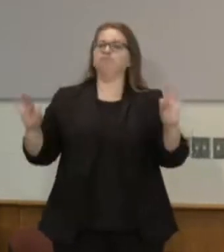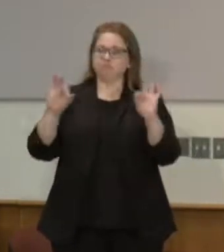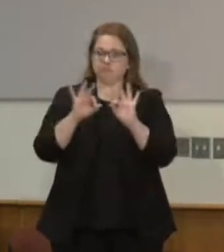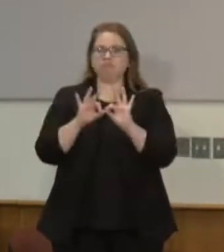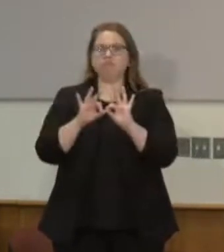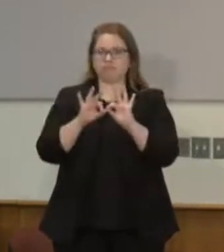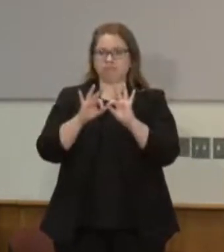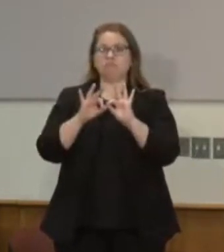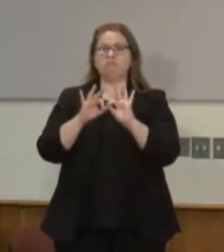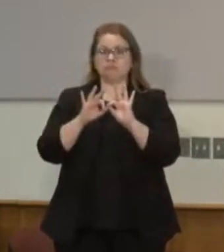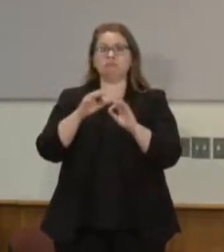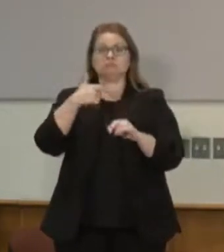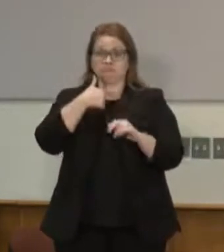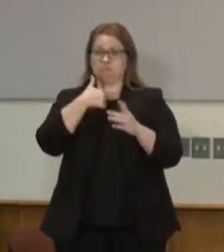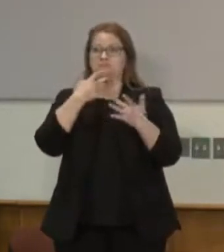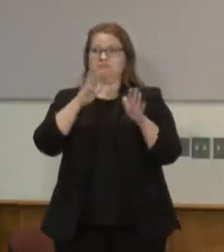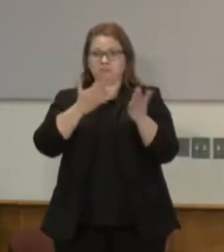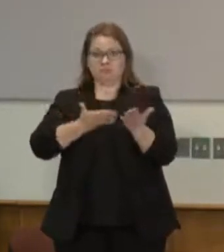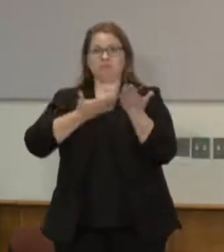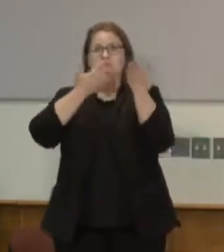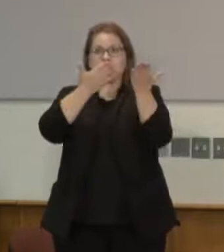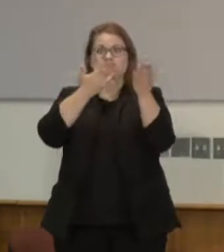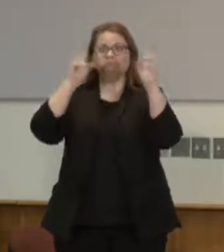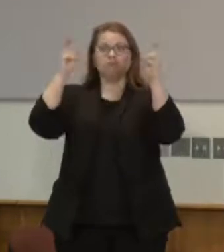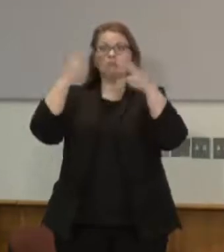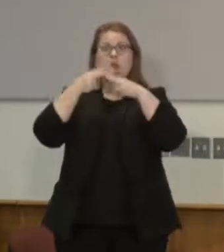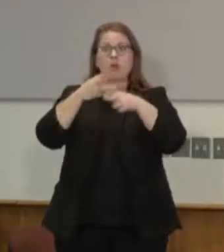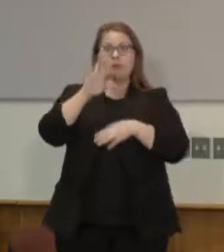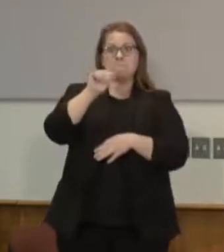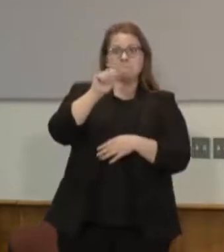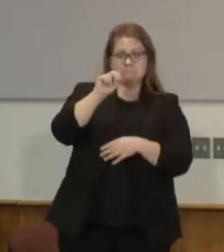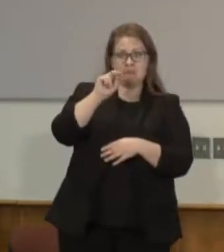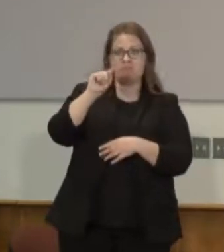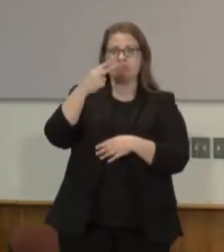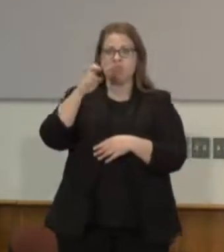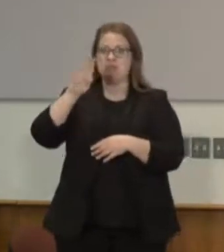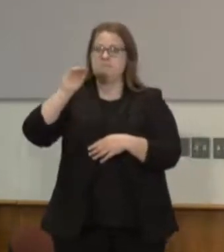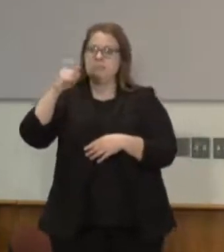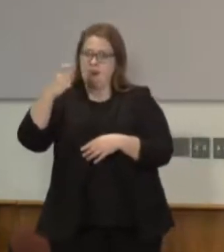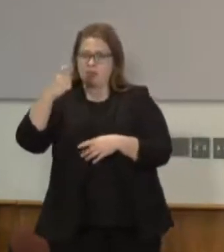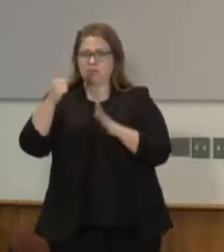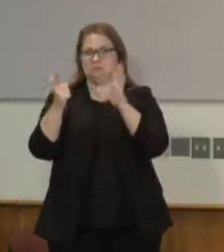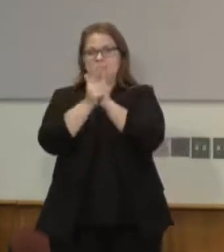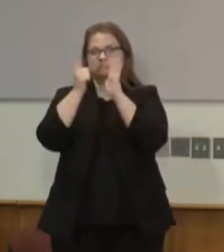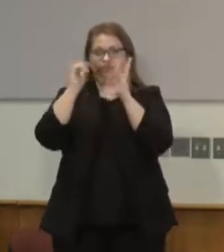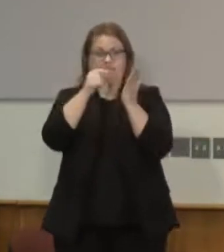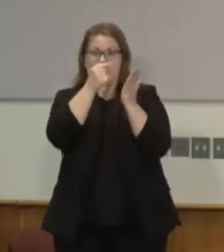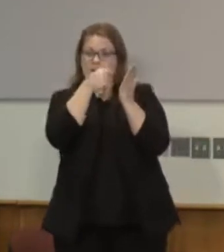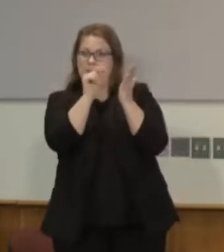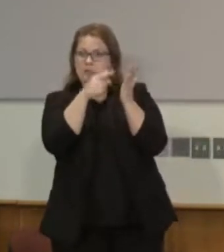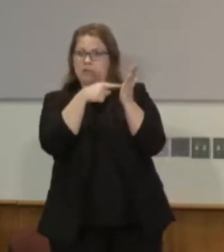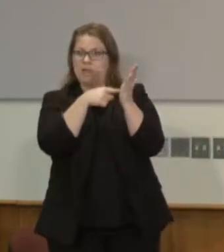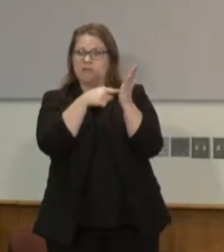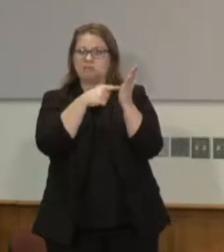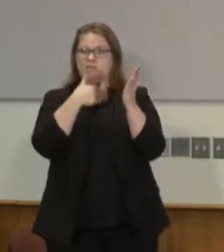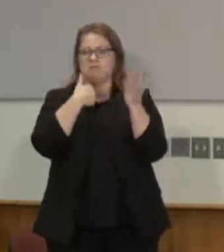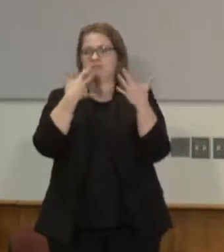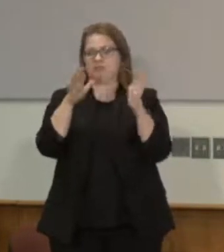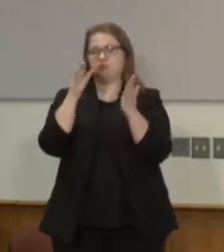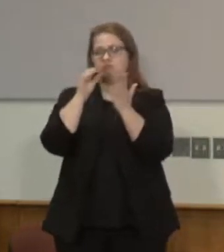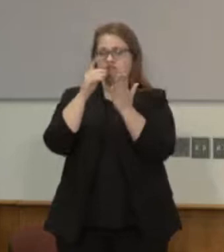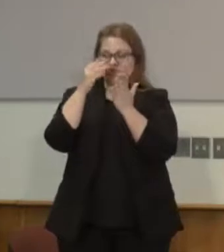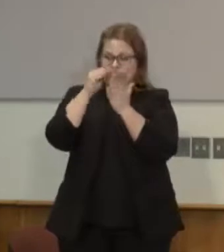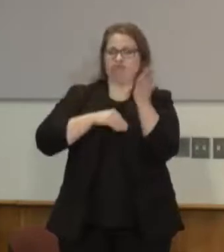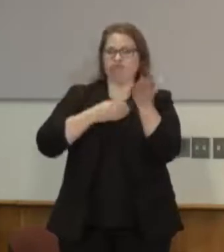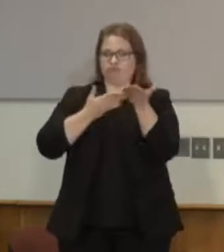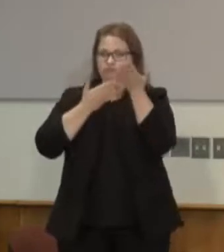the box and so that's one of those things that we thought was fixed and was included in the legislation that we